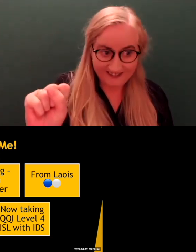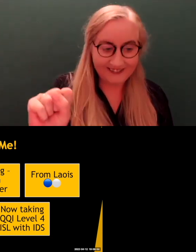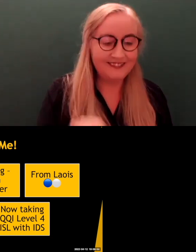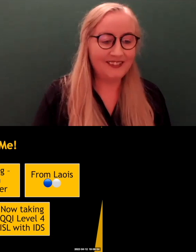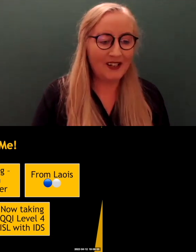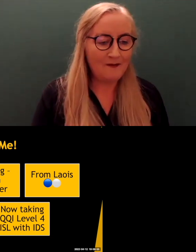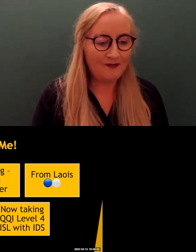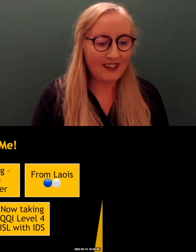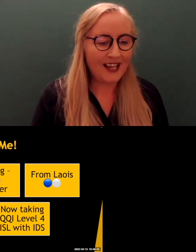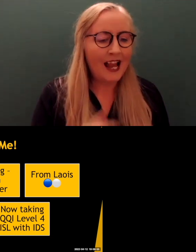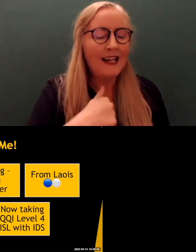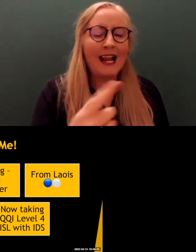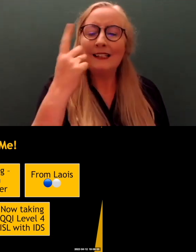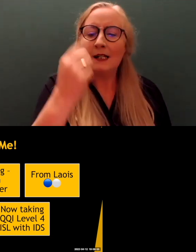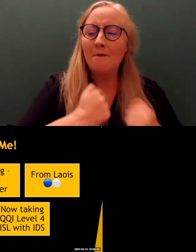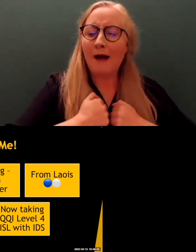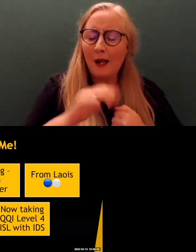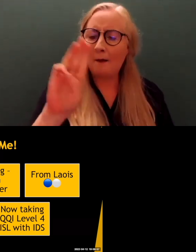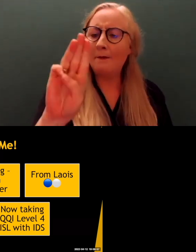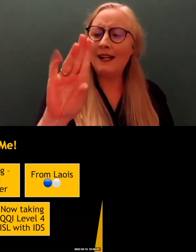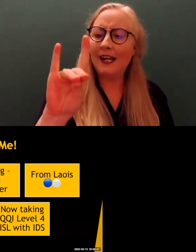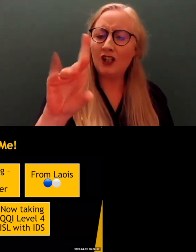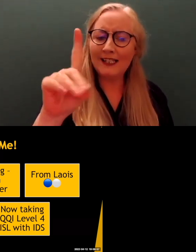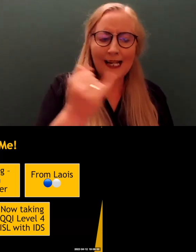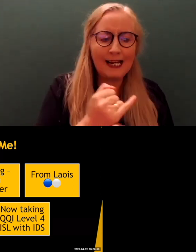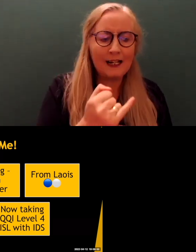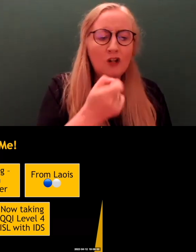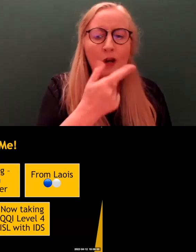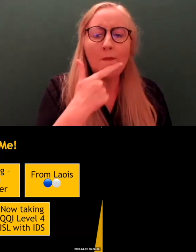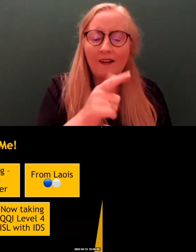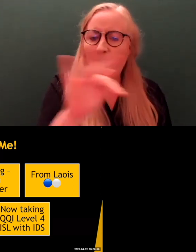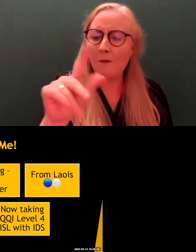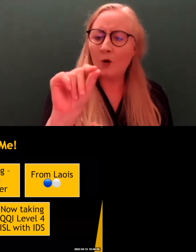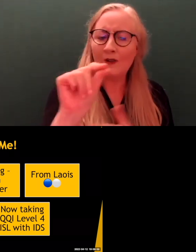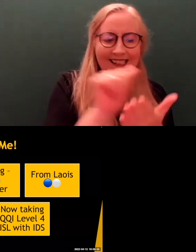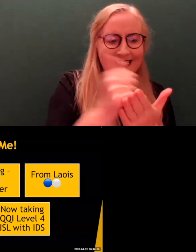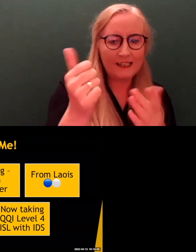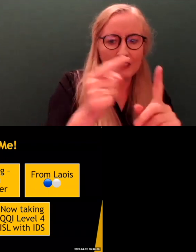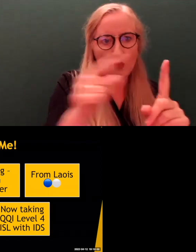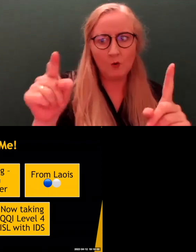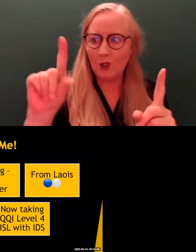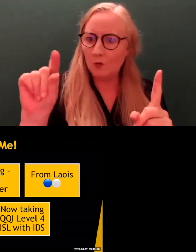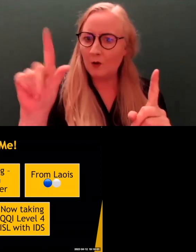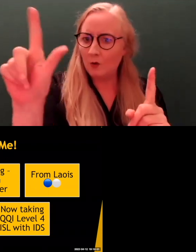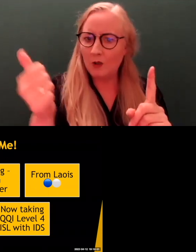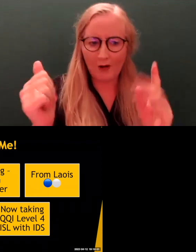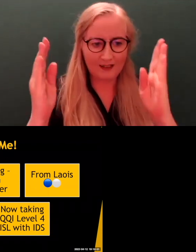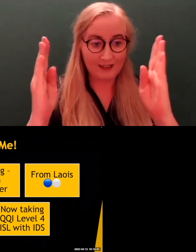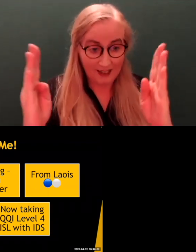And I did a PhD in Dublin in between 2016 and 2021. And so, I spent five years doing a PhD.